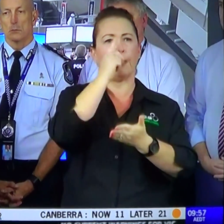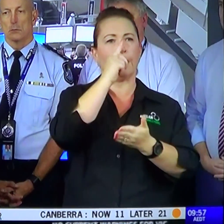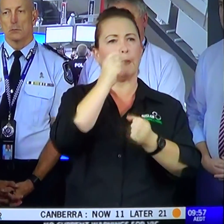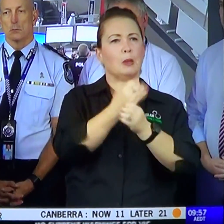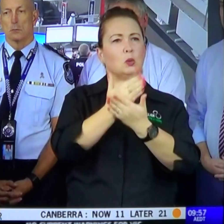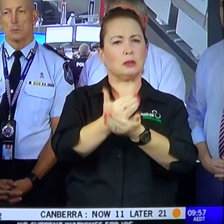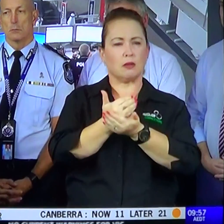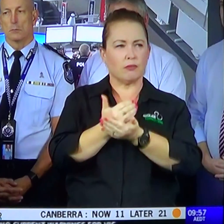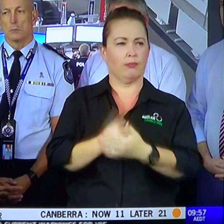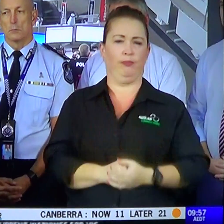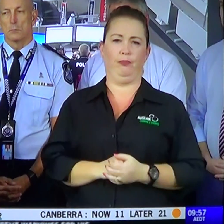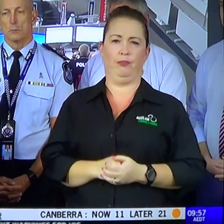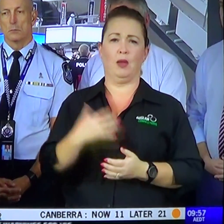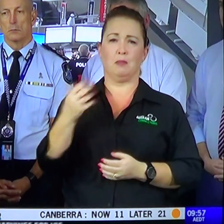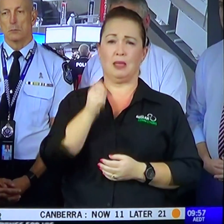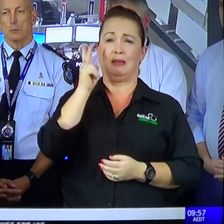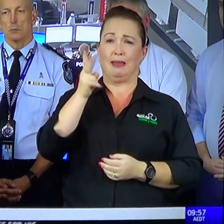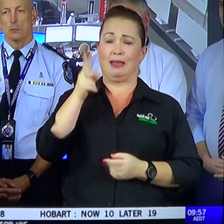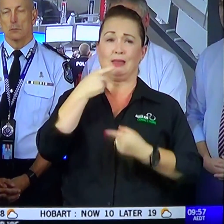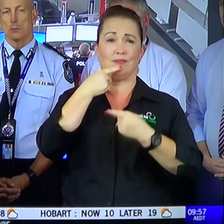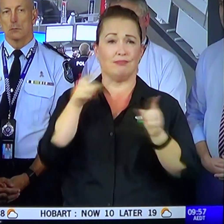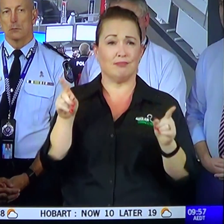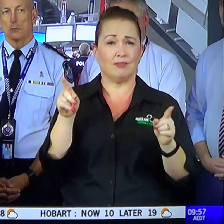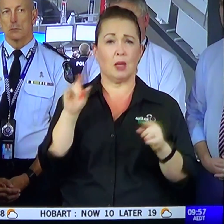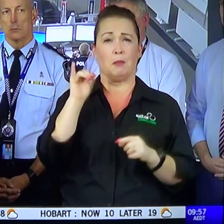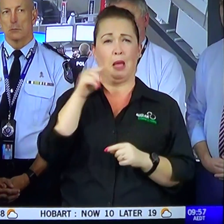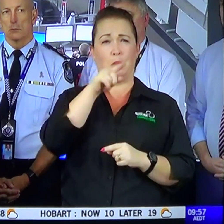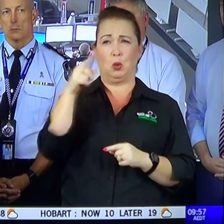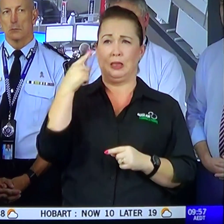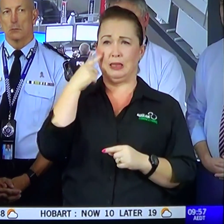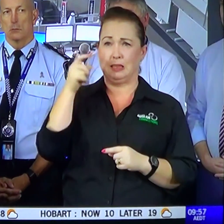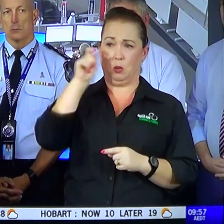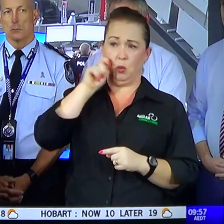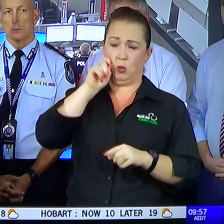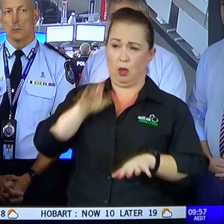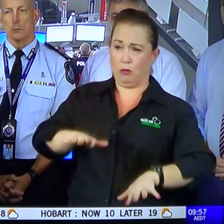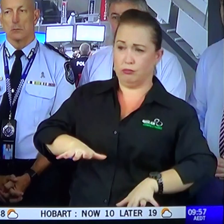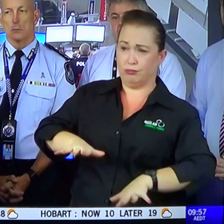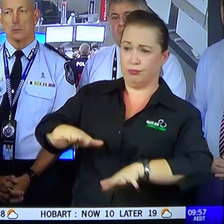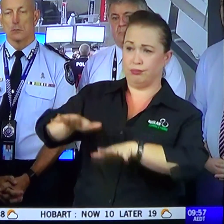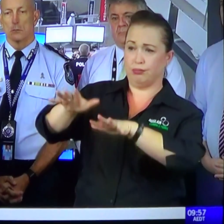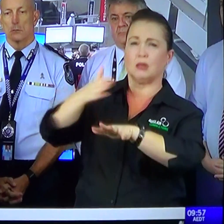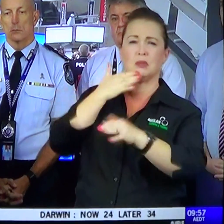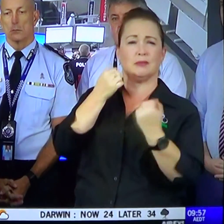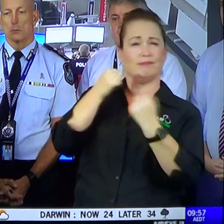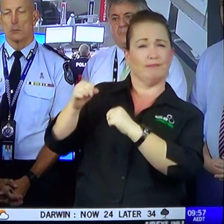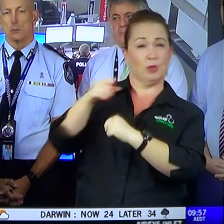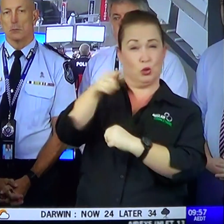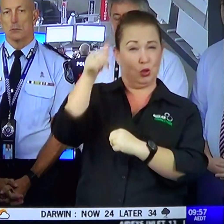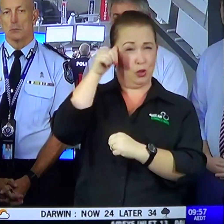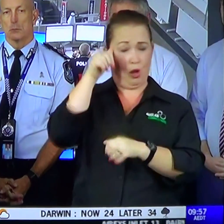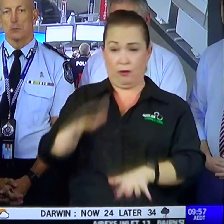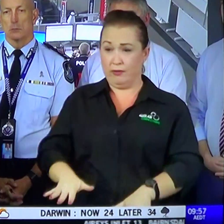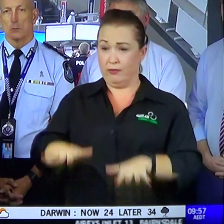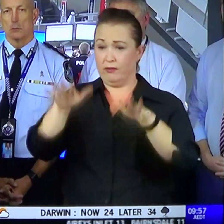Final message today is, please, where you are seeing these rising waters, stay out of them. If it's flooded, forget it.